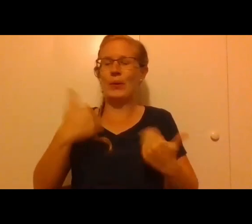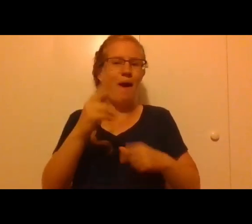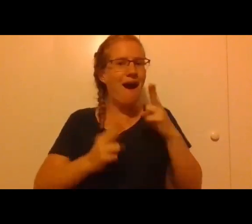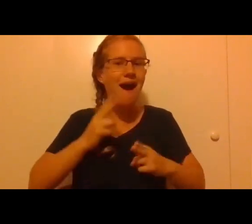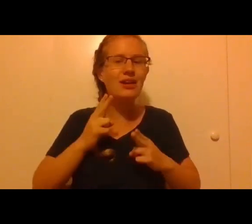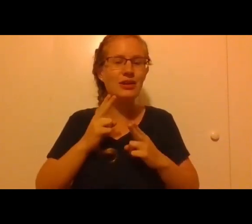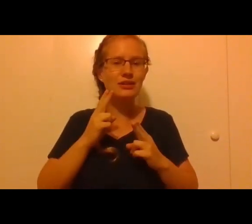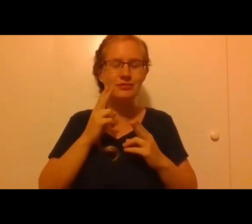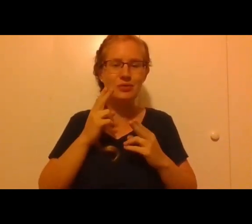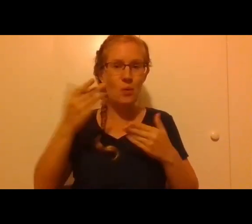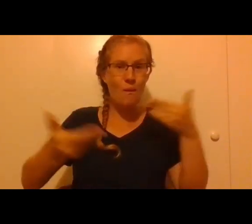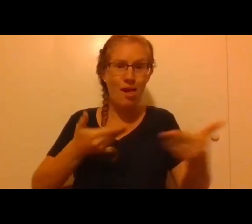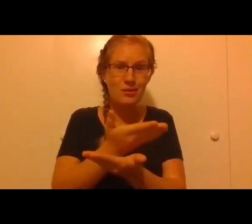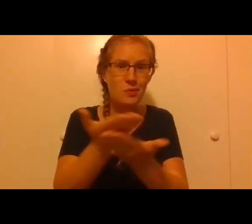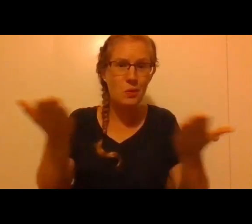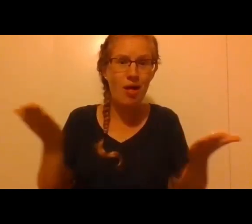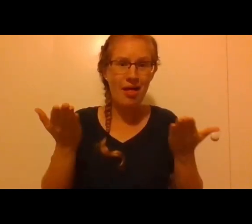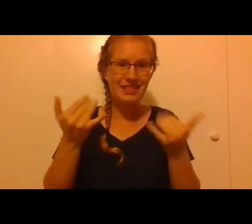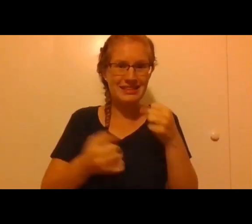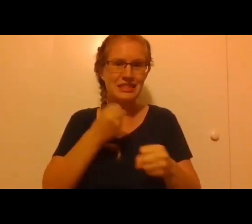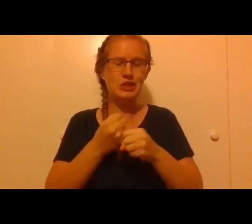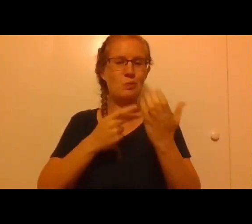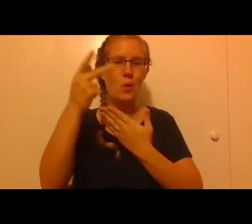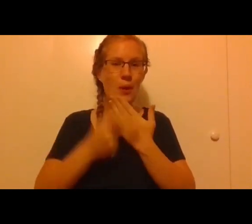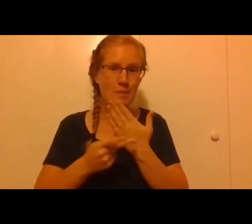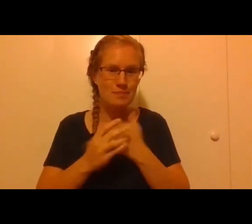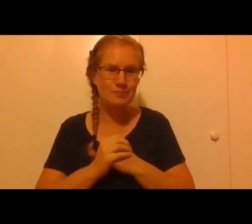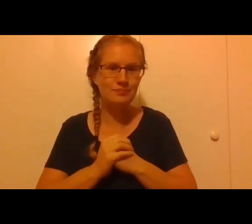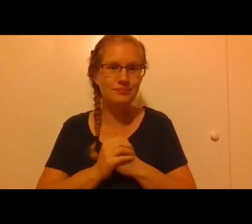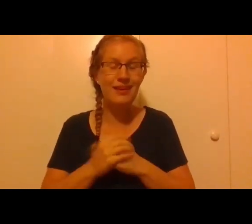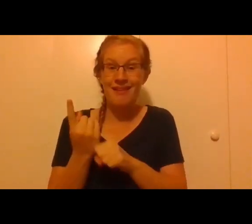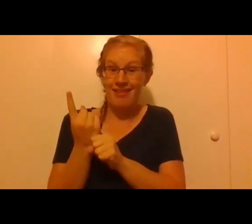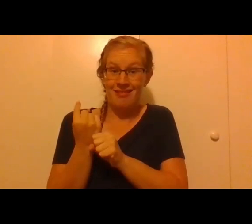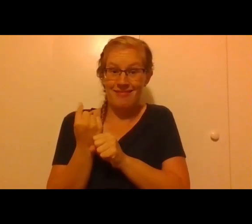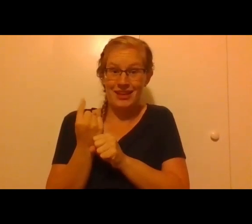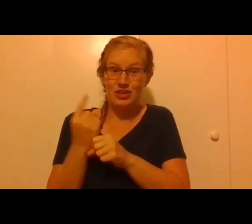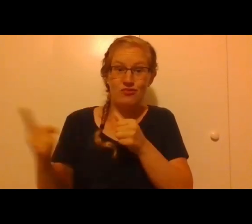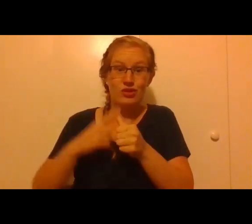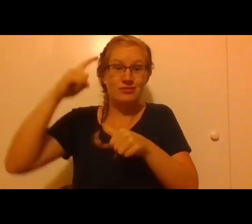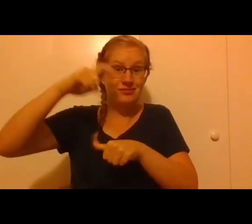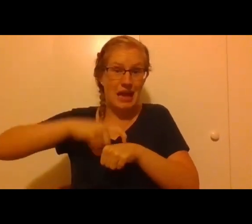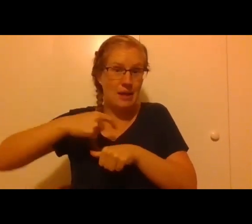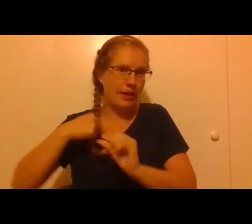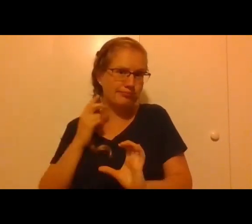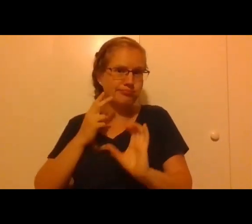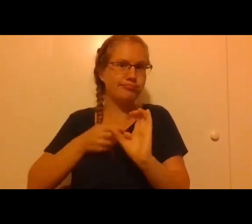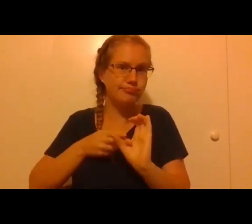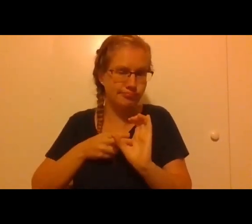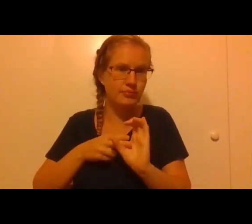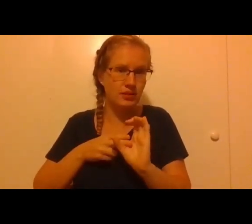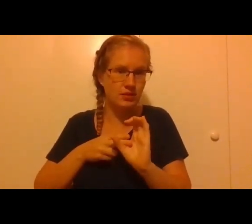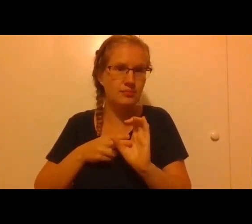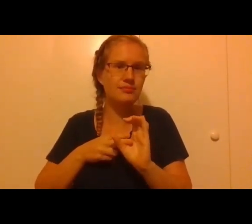welcome you to this year's program. Last year was the first year I took part physically in the